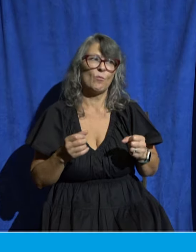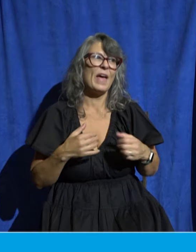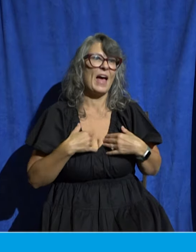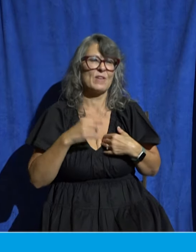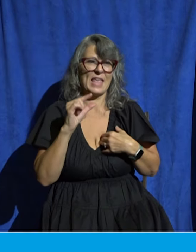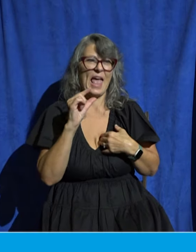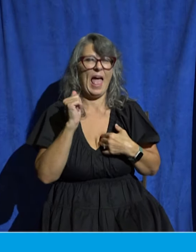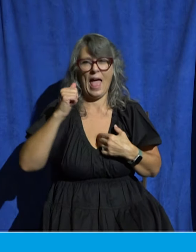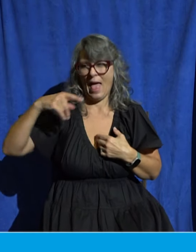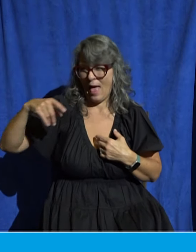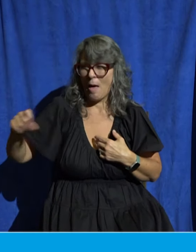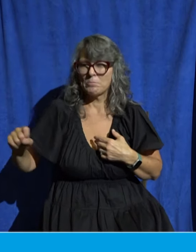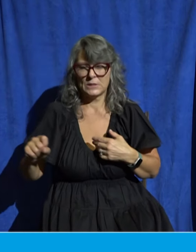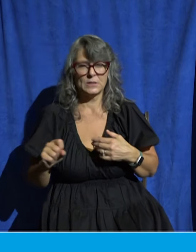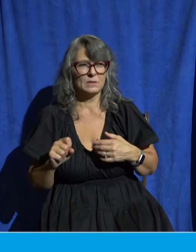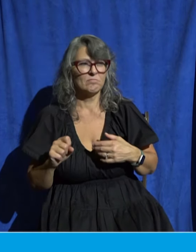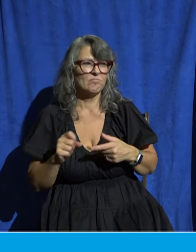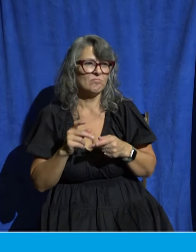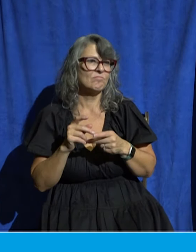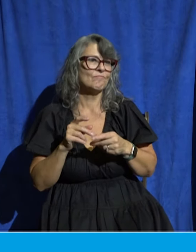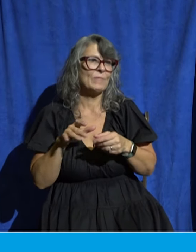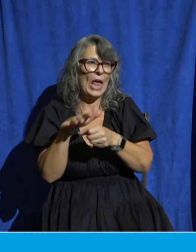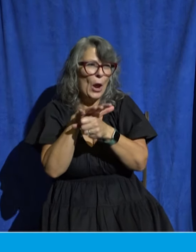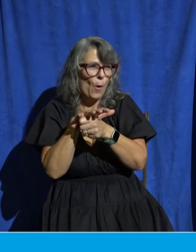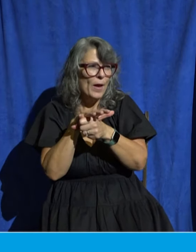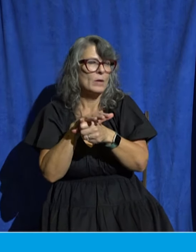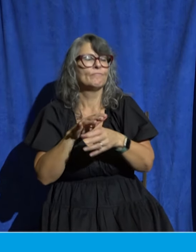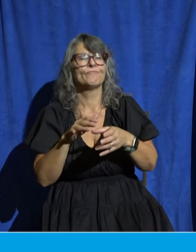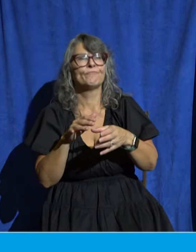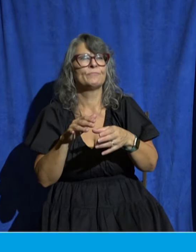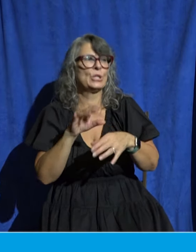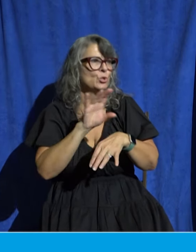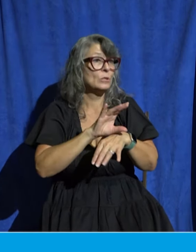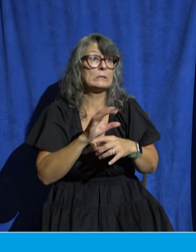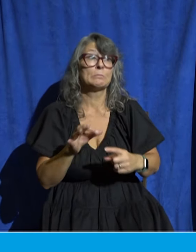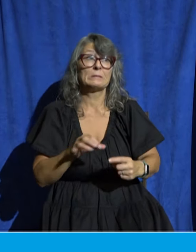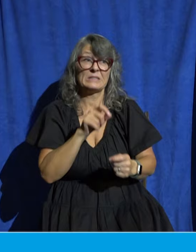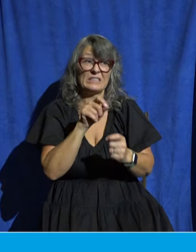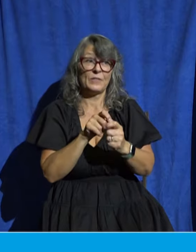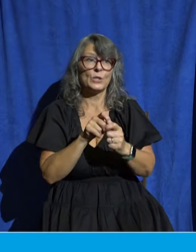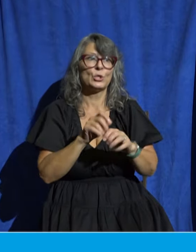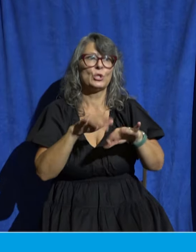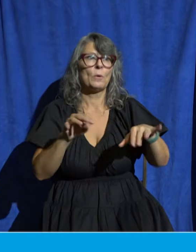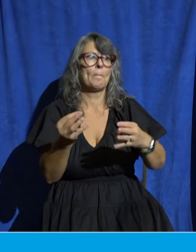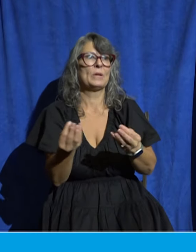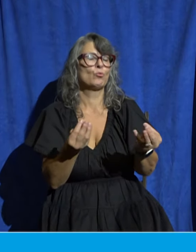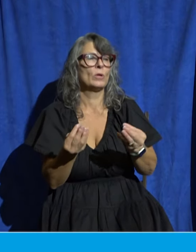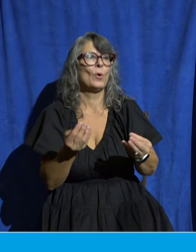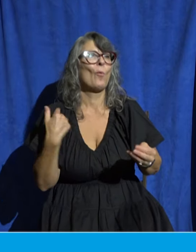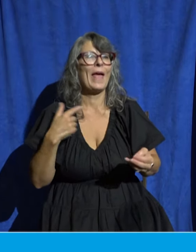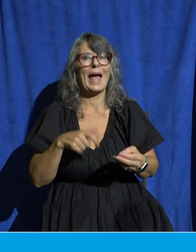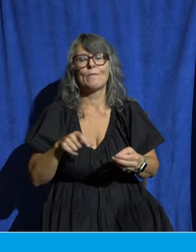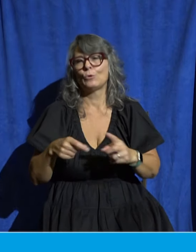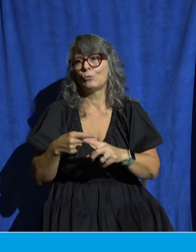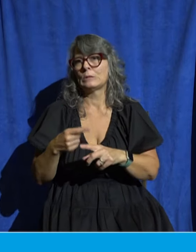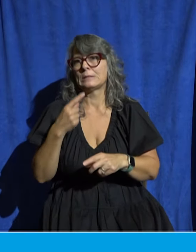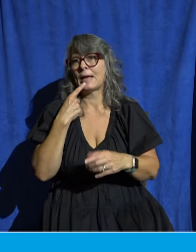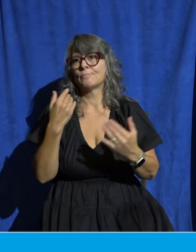there are areas of the church particularly in our children's ministry where we are having to turn people away because we don't have enough people to serve families in our